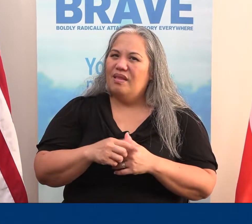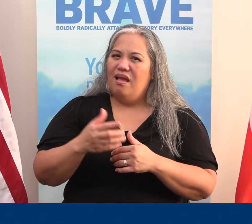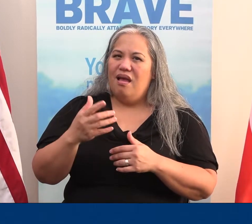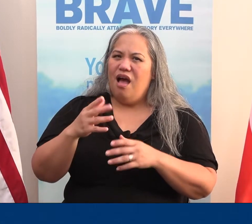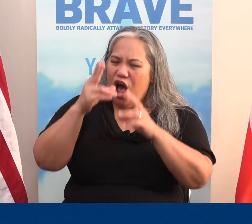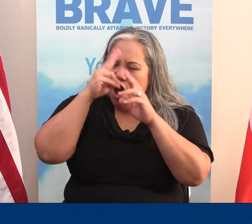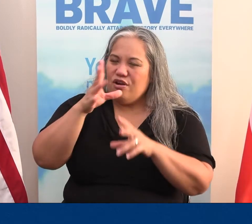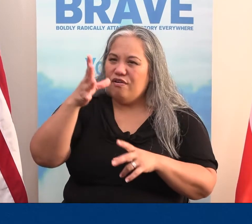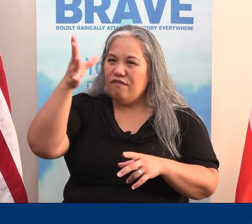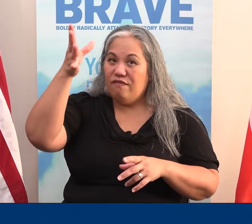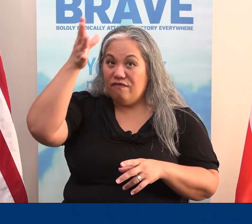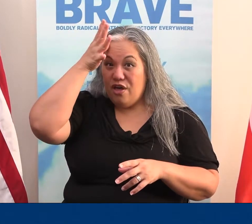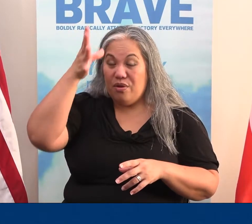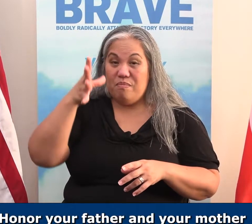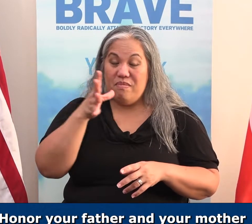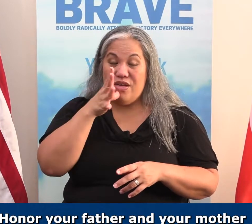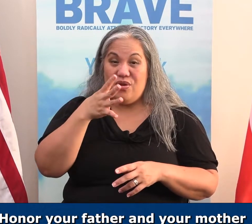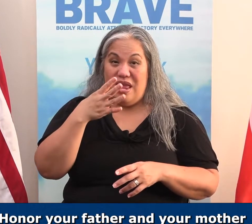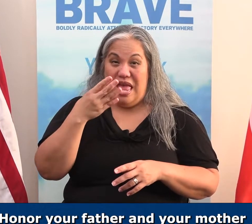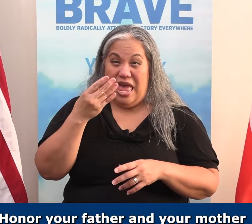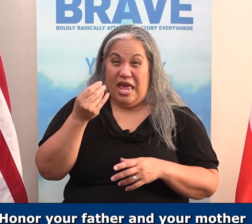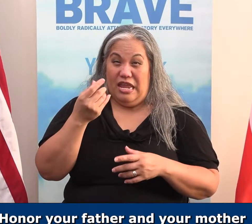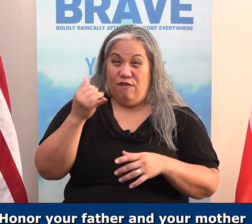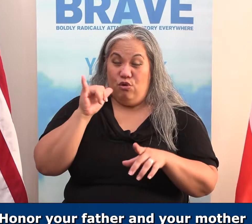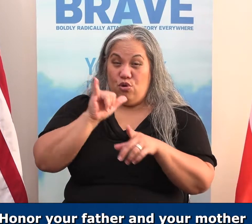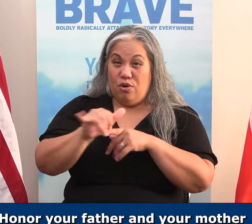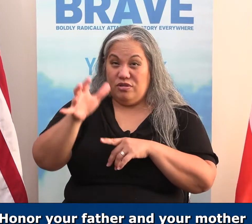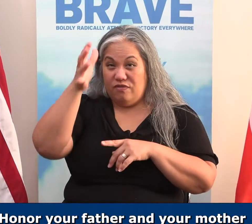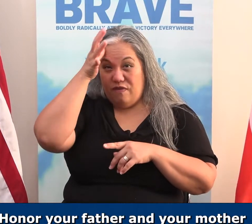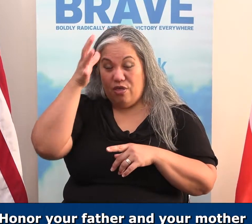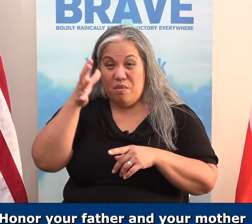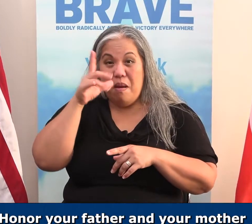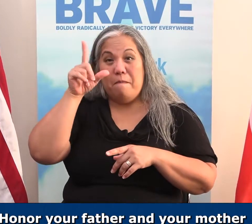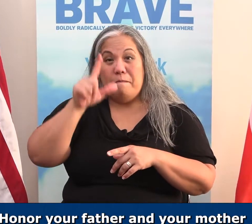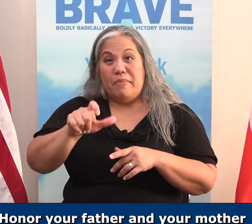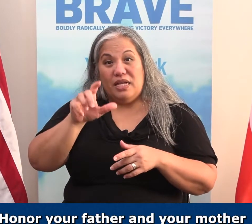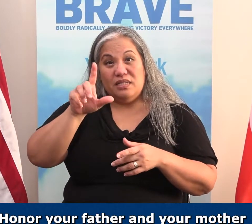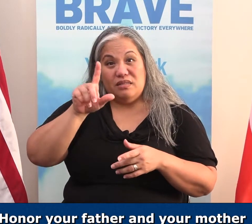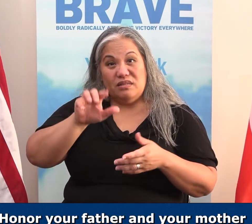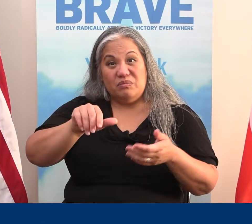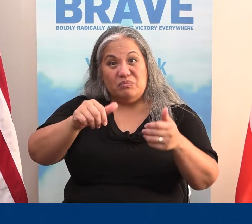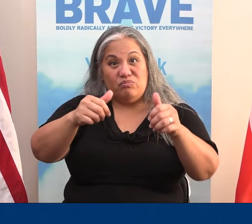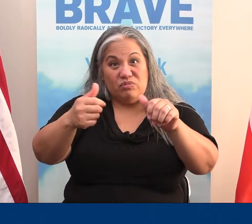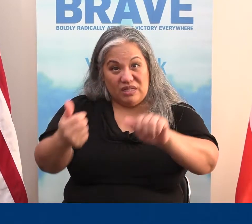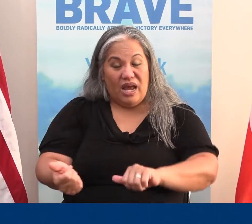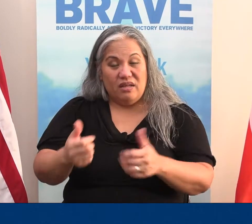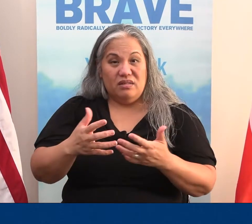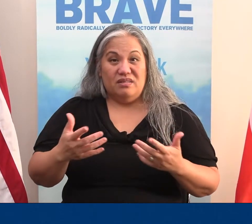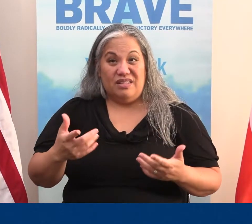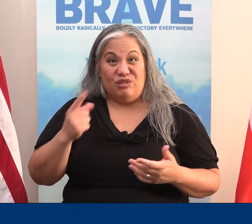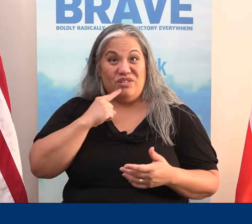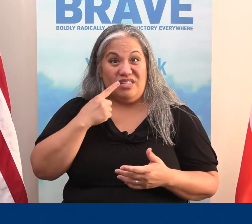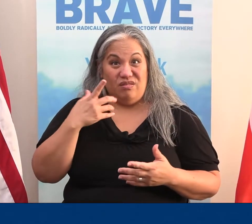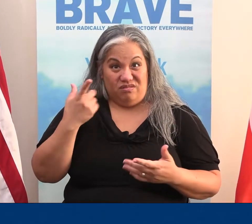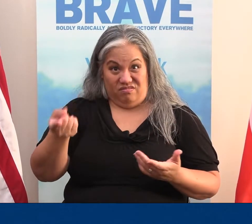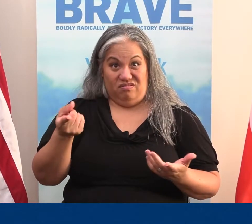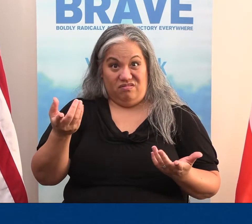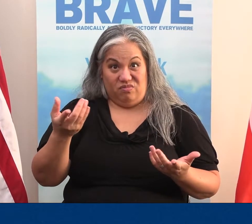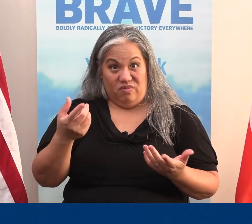the scriptures. Honor your father and your mother. And, anyone who curses his father and mother must be put to death. Now, that's